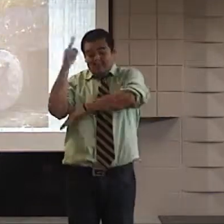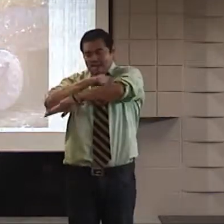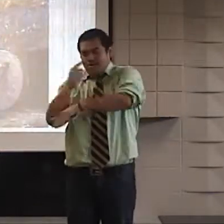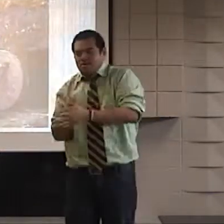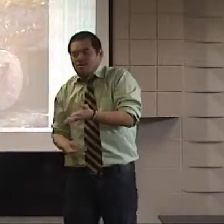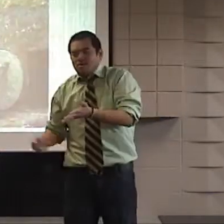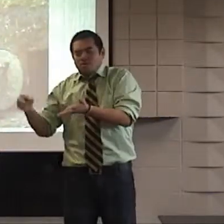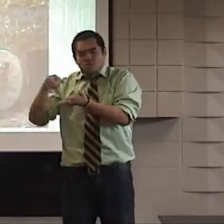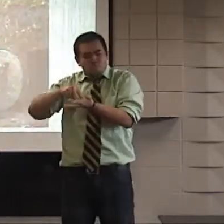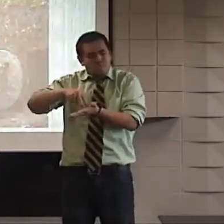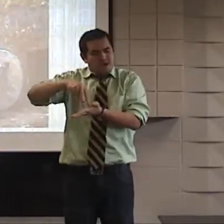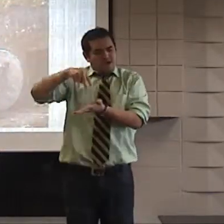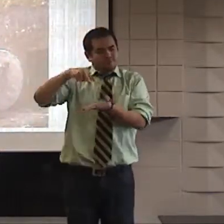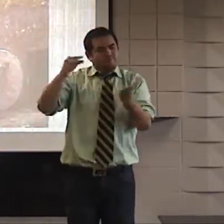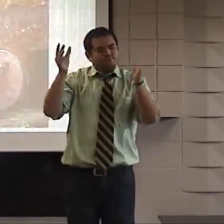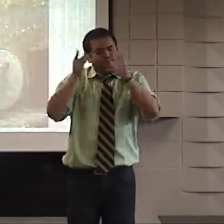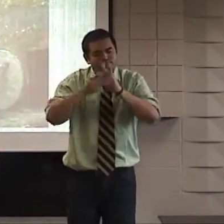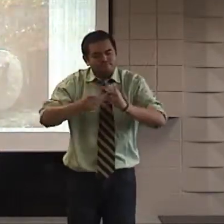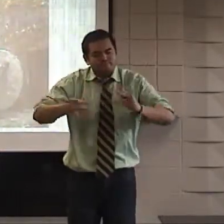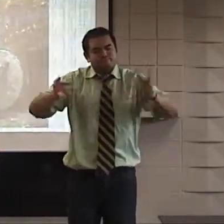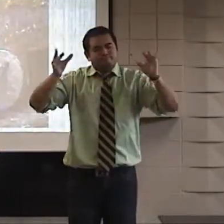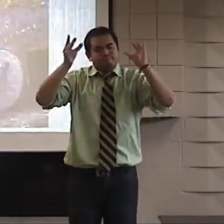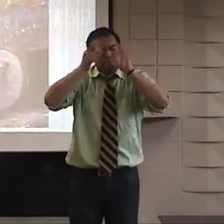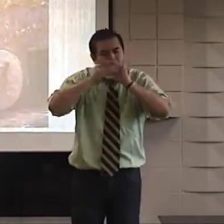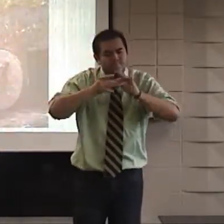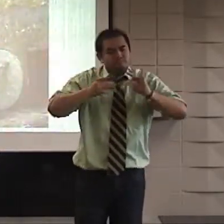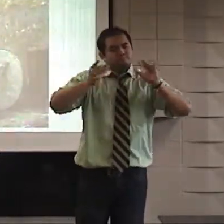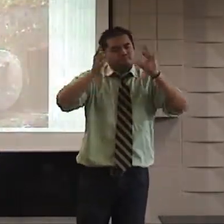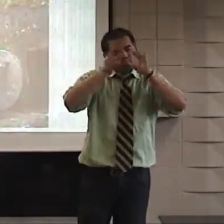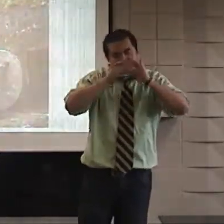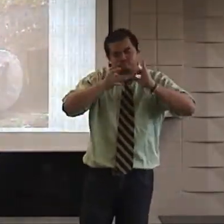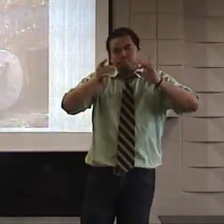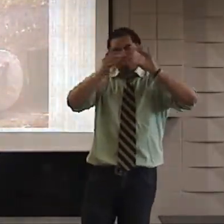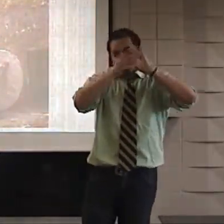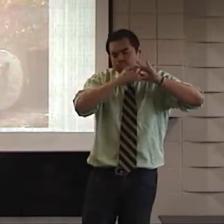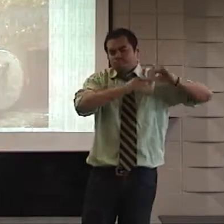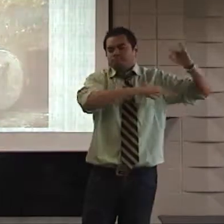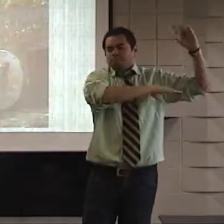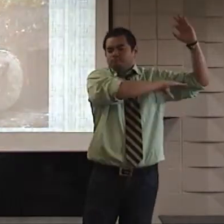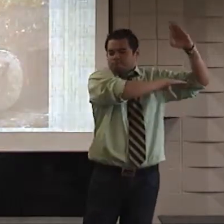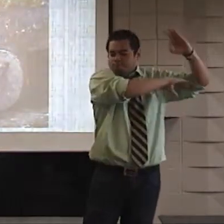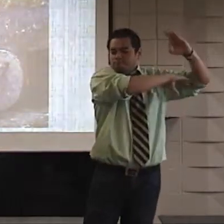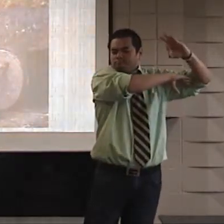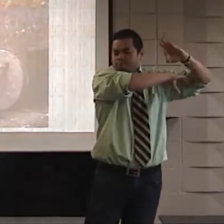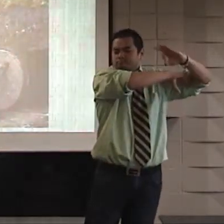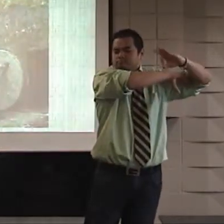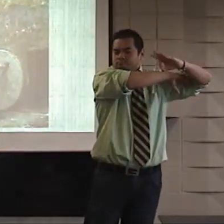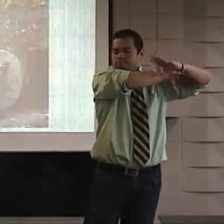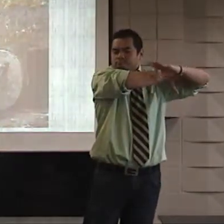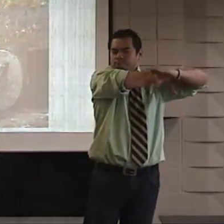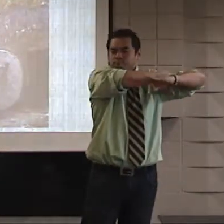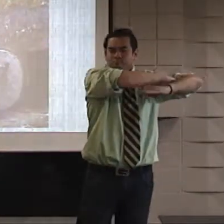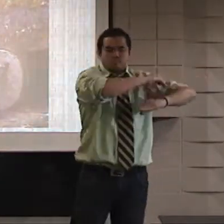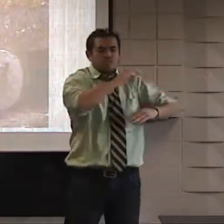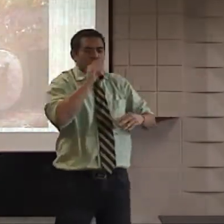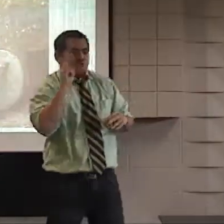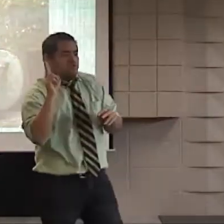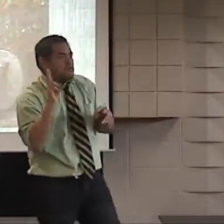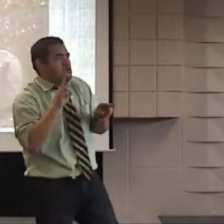And on the third day, he would rise from the grave. And this man began explaining the law and explained the entire